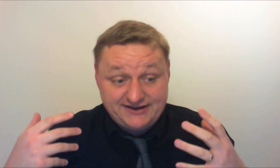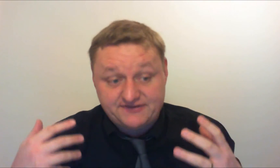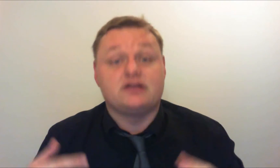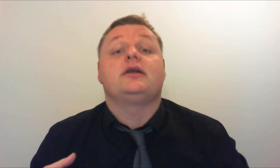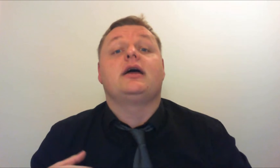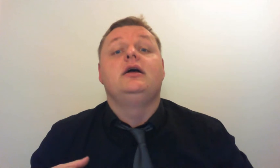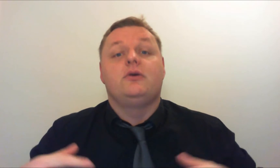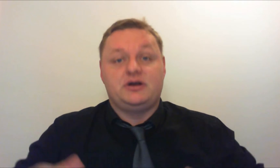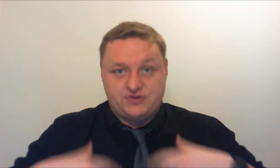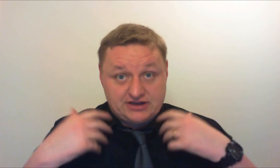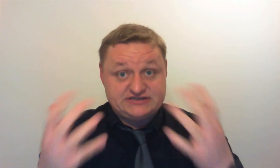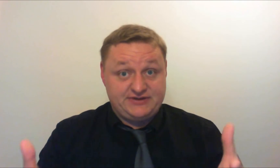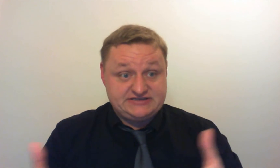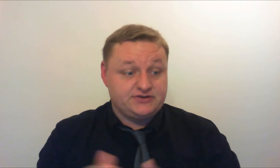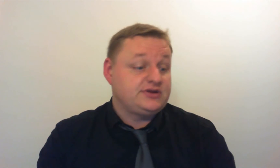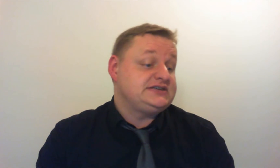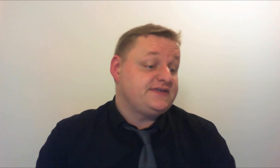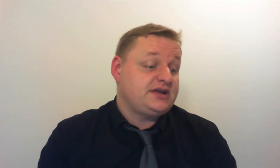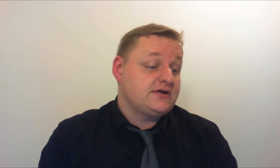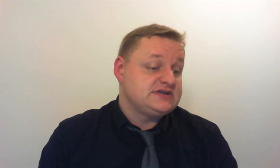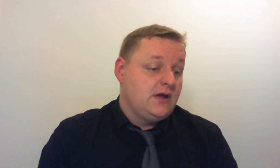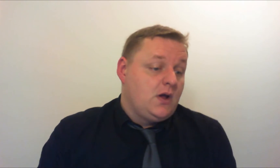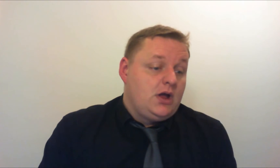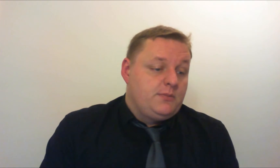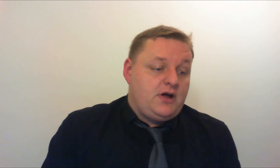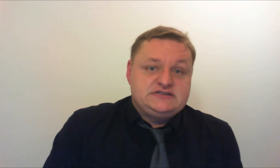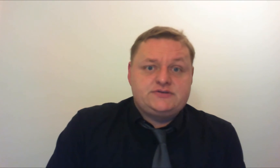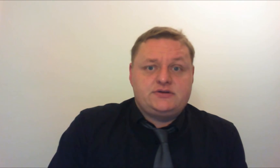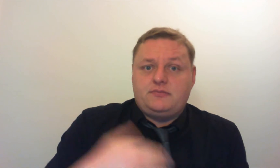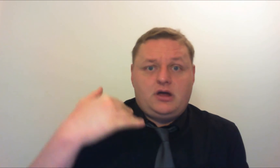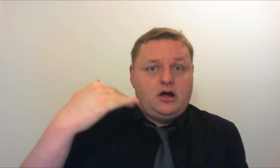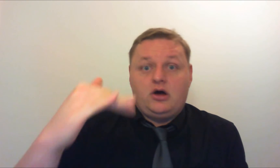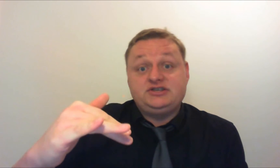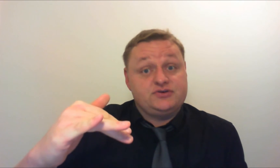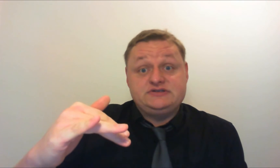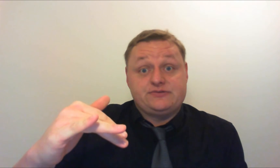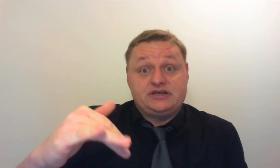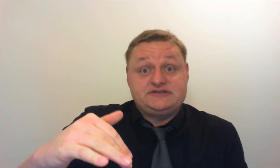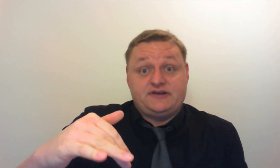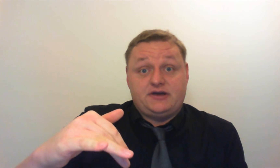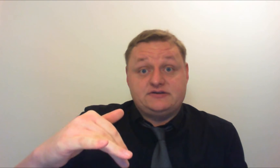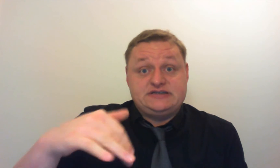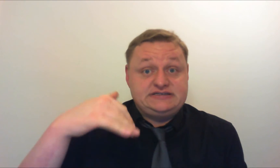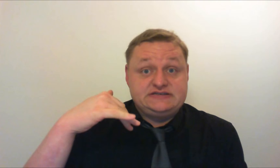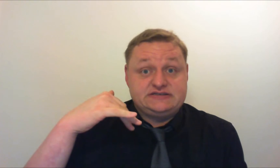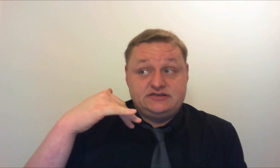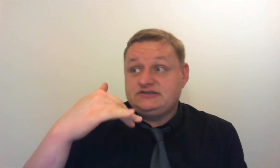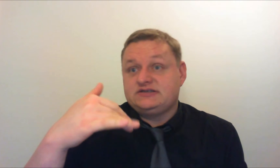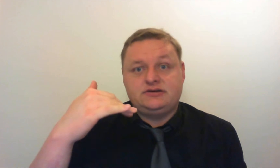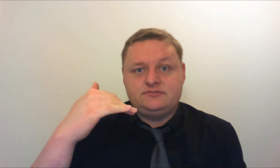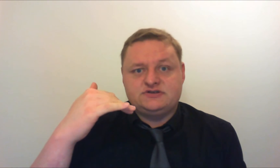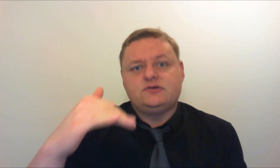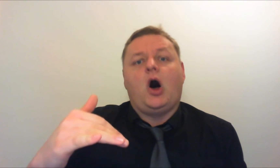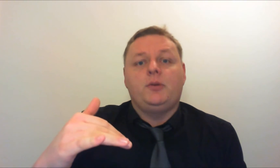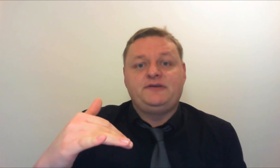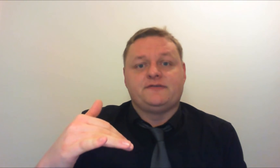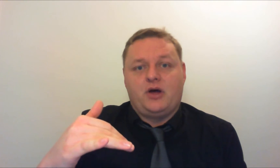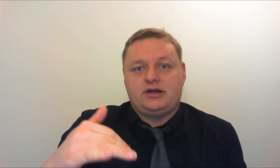to do anything like that where it's quicker to me to do these videos but I do them I enjoy doing these videos this is this is a sort of